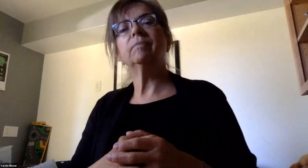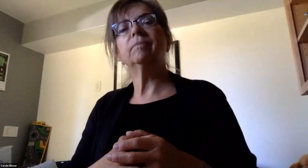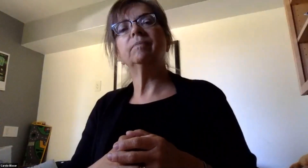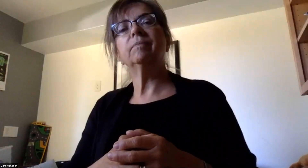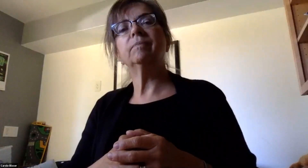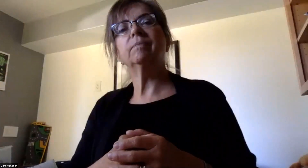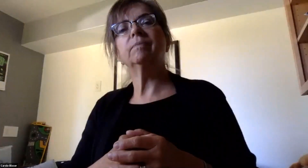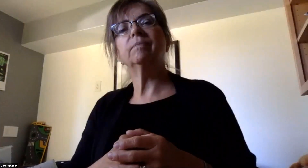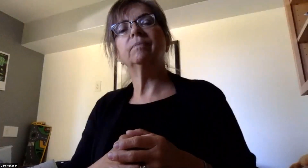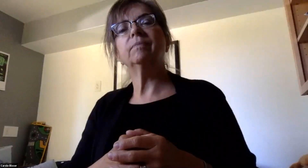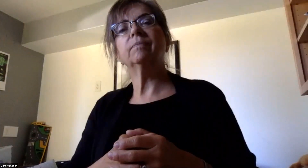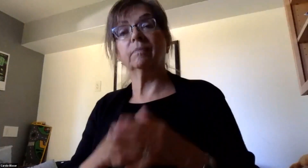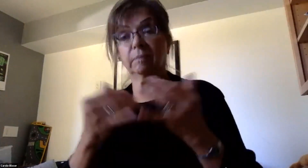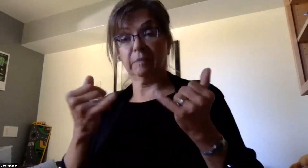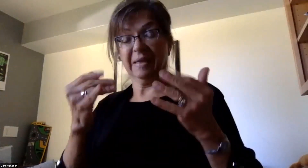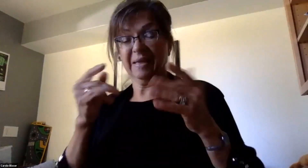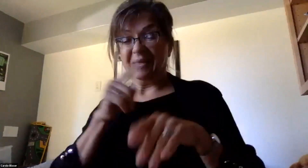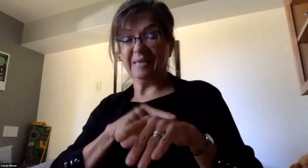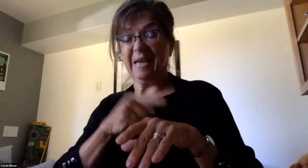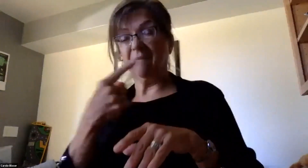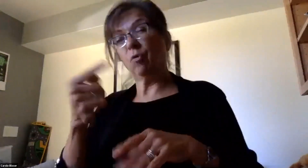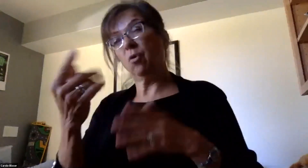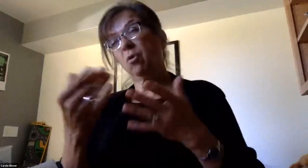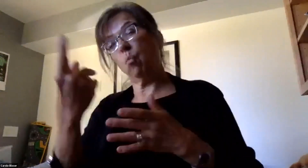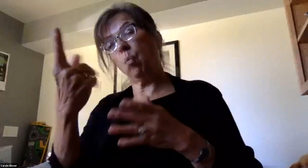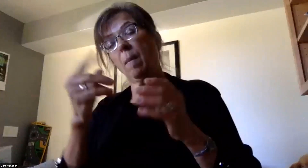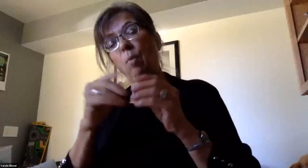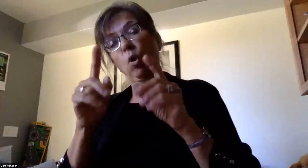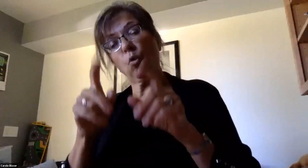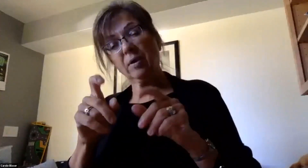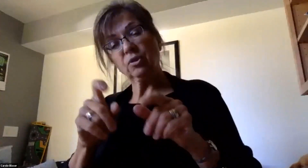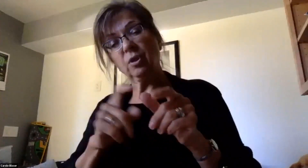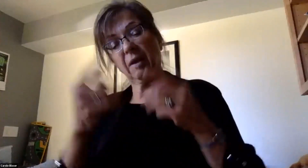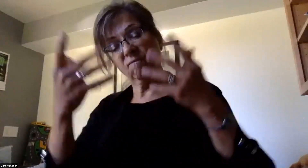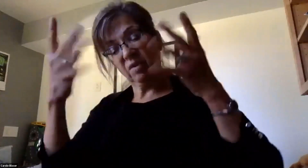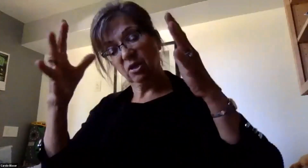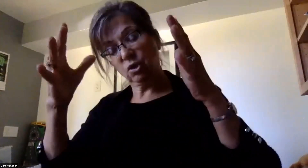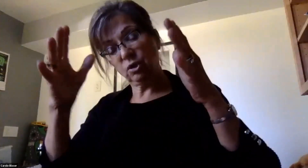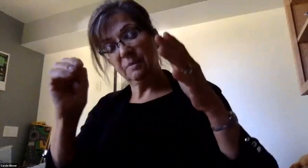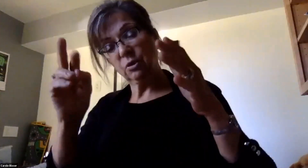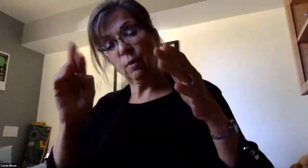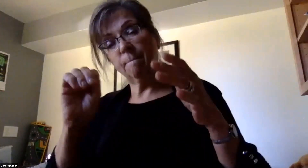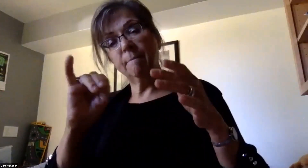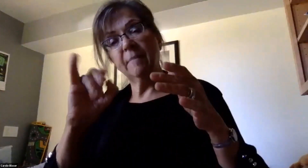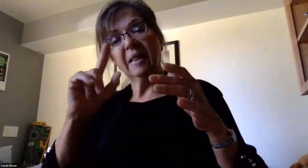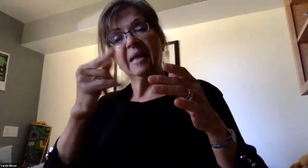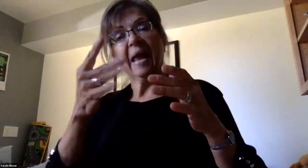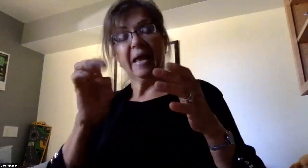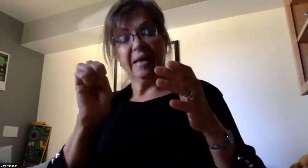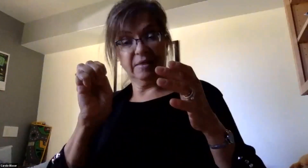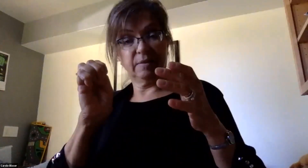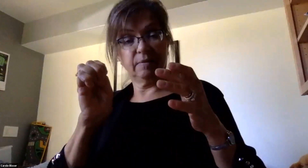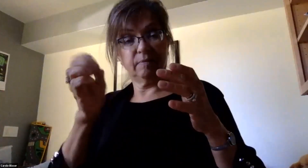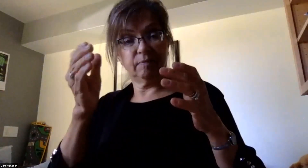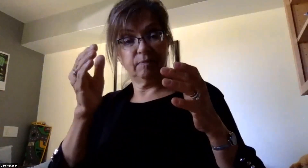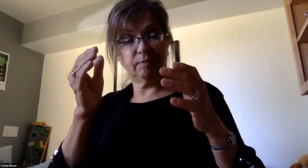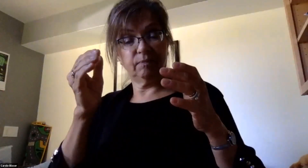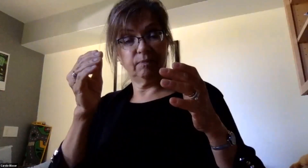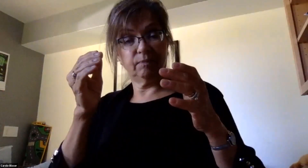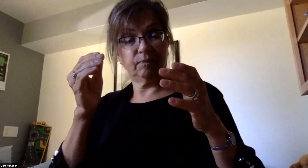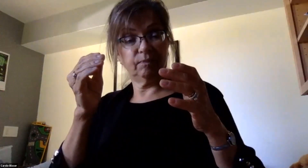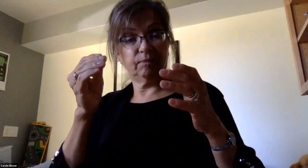With that, we have time for maybe one more question or wrap it up, Mr. Milgate, with the next dates for